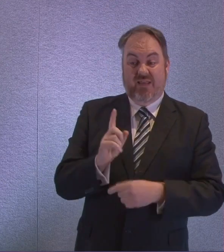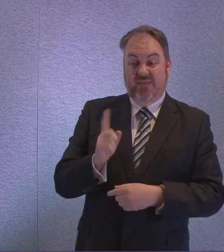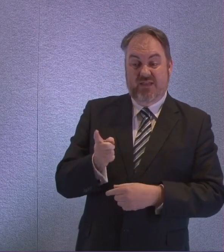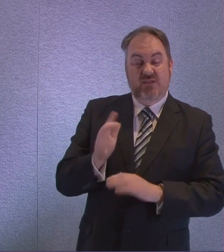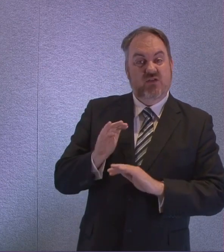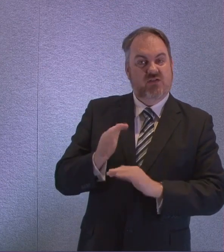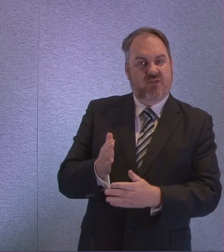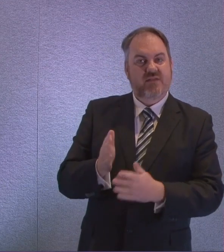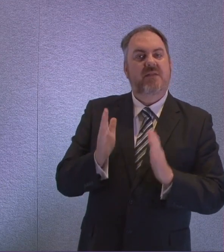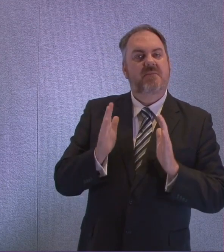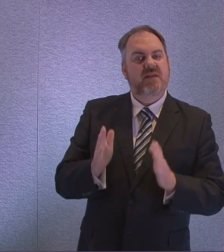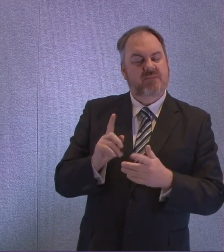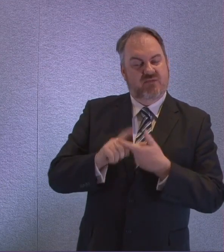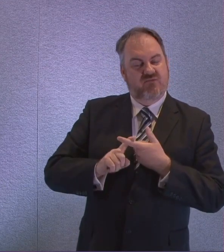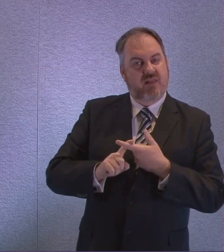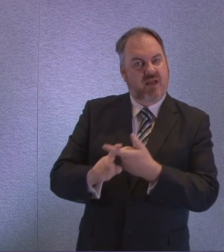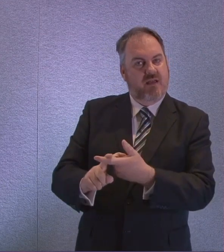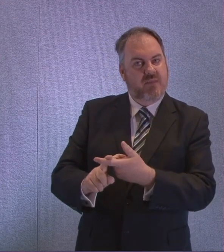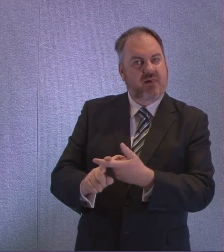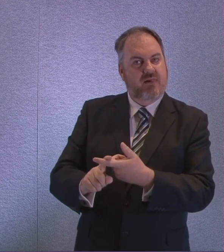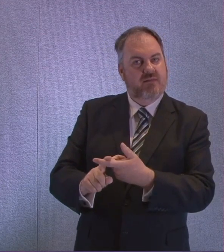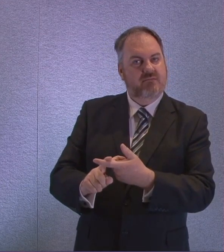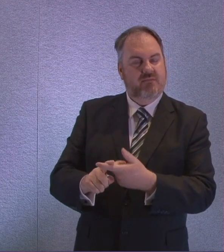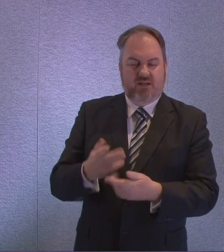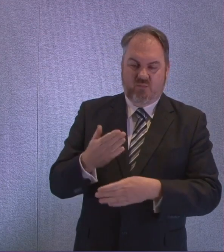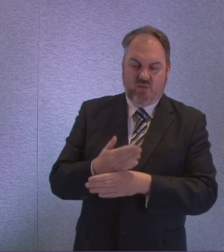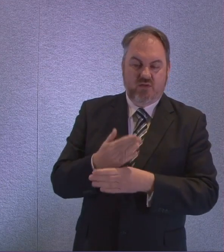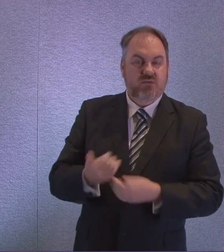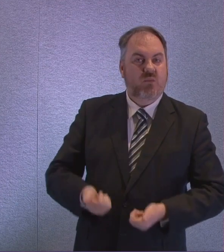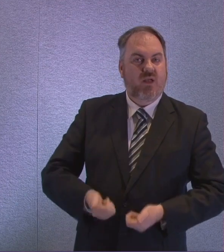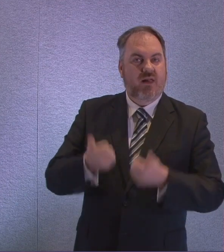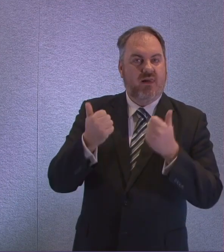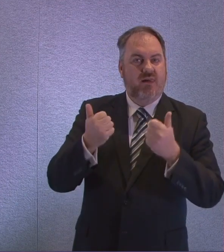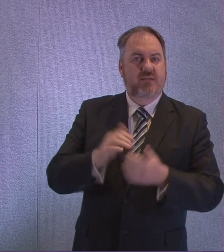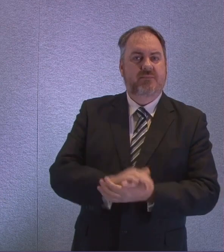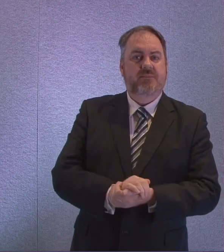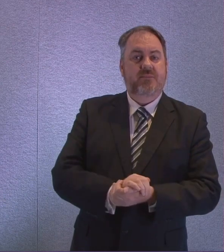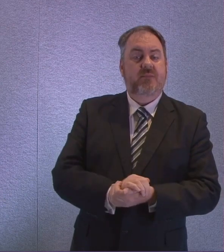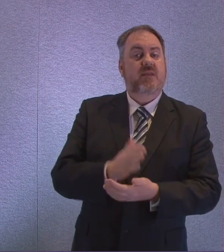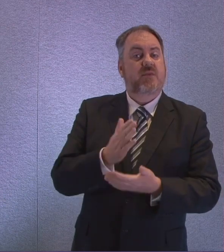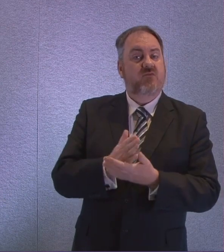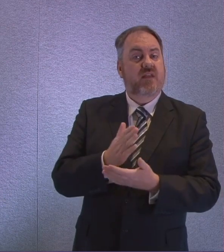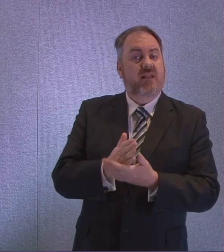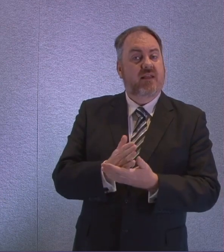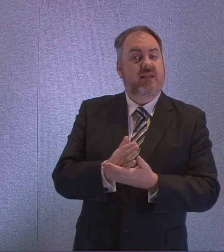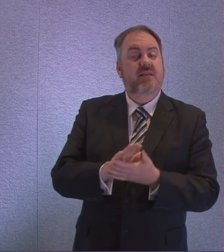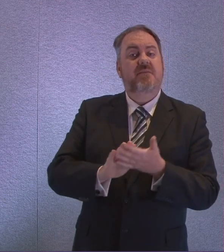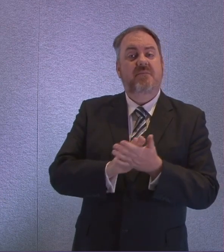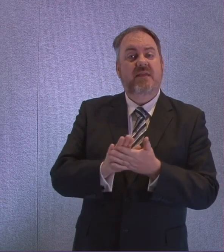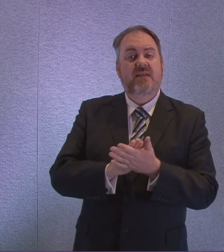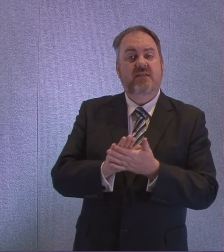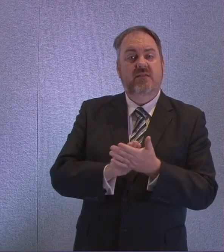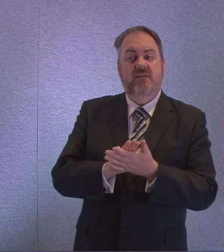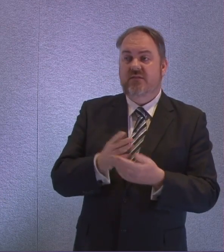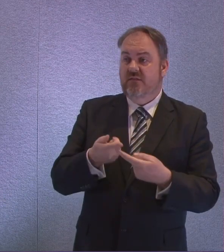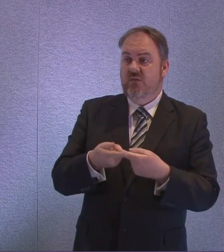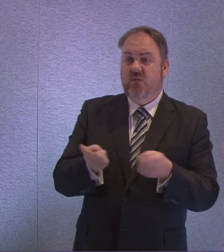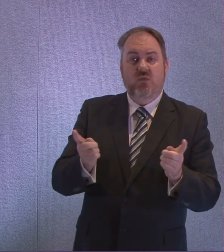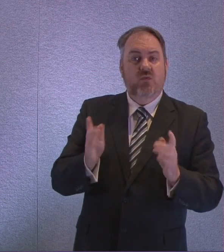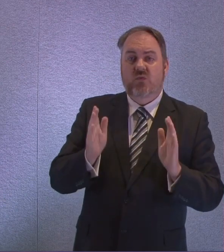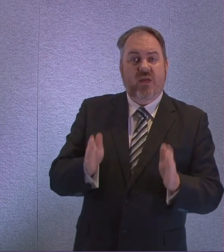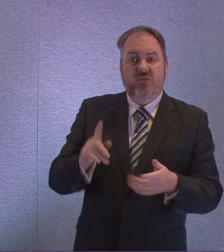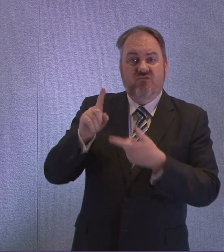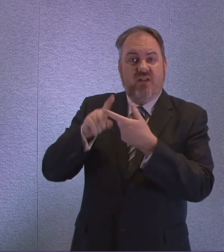reliable and robust. But I would stress that people do not have to rely on normal supermarket slots because the